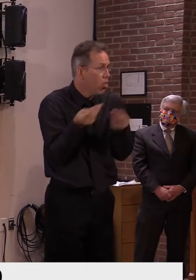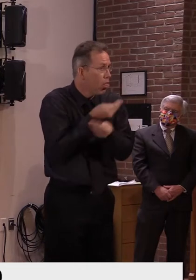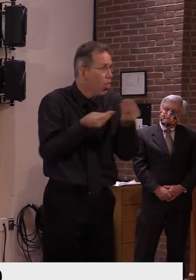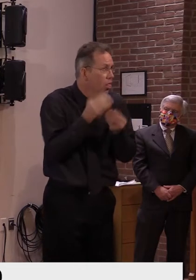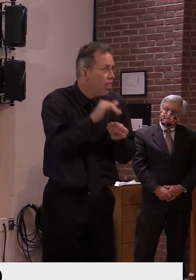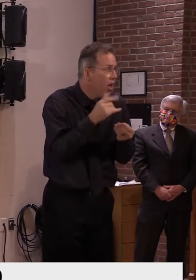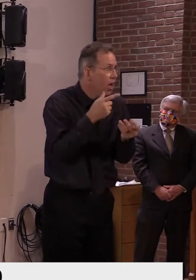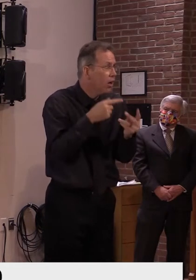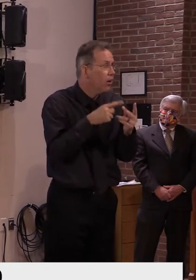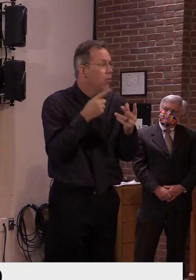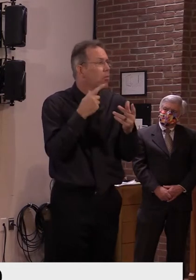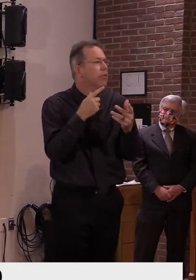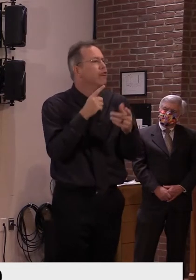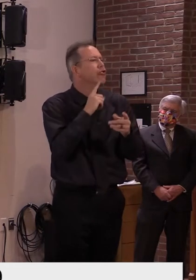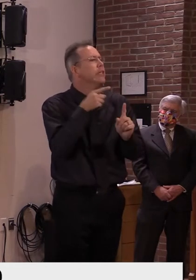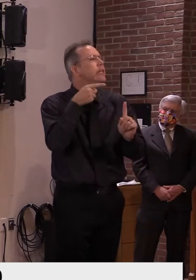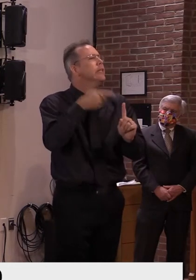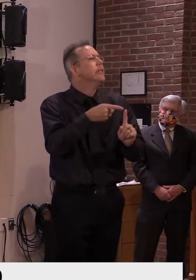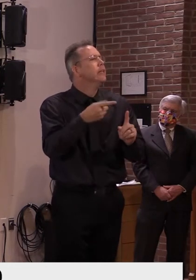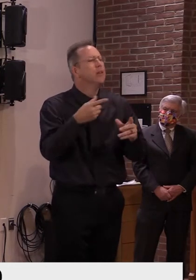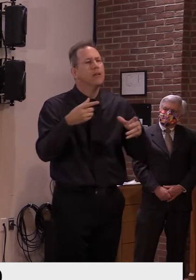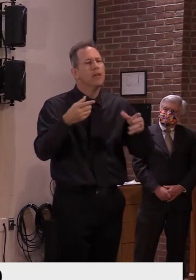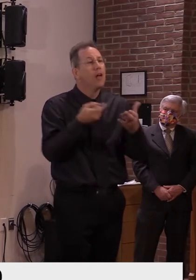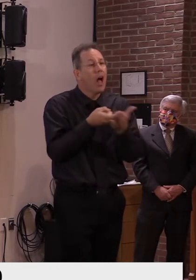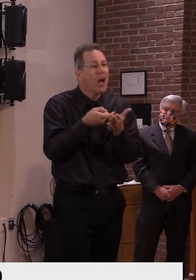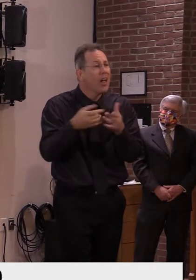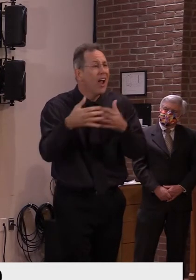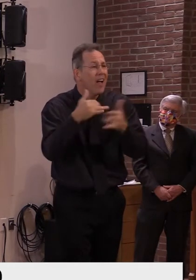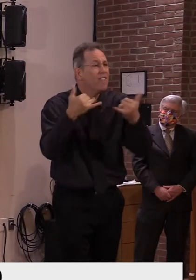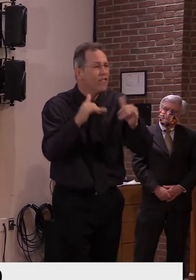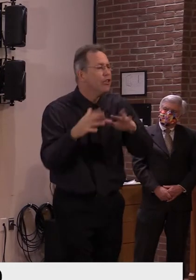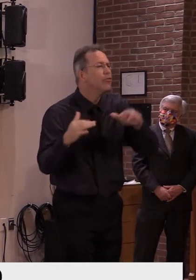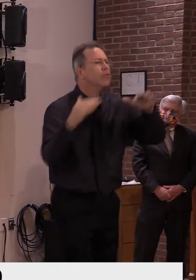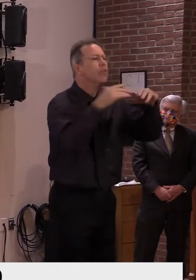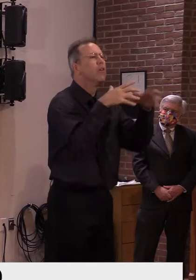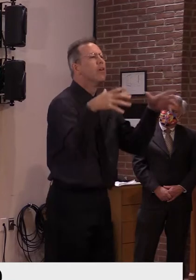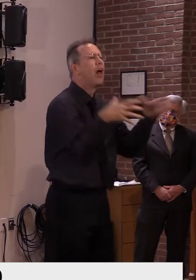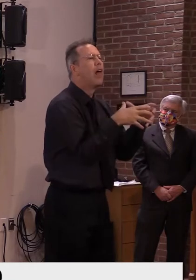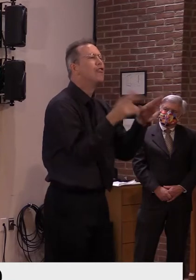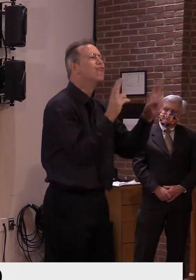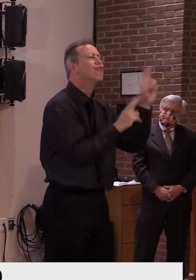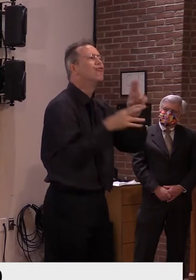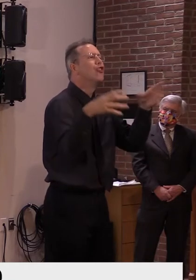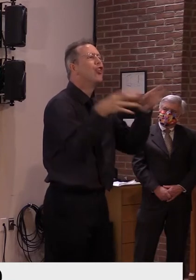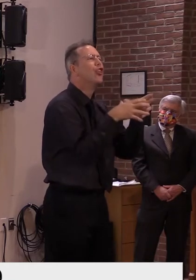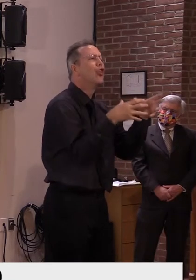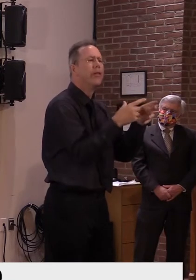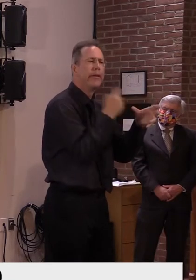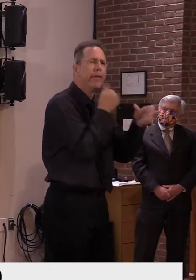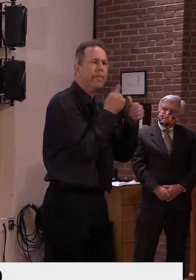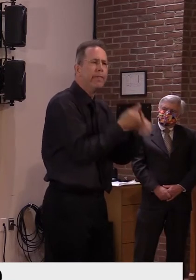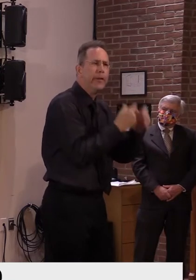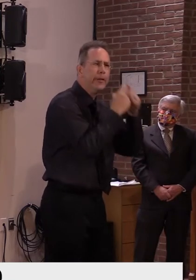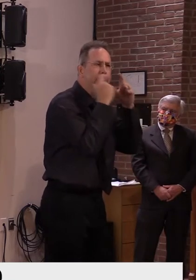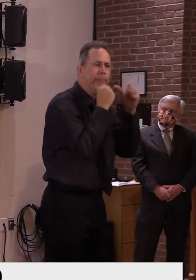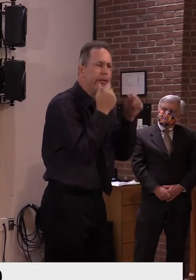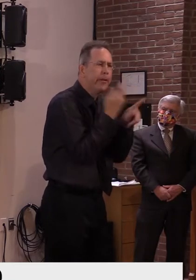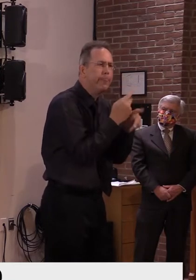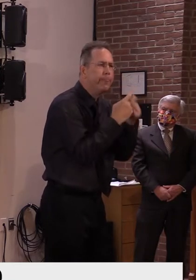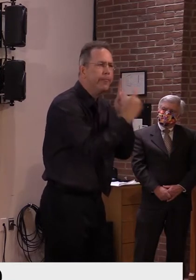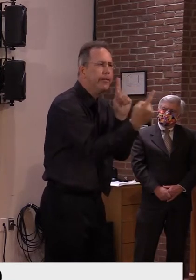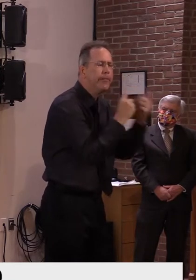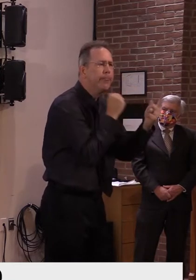taking precautions, including mask wearing and distancing, or not following the travel guidance, appear to be a common denominator